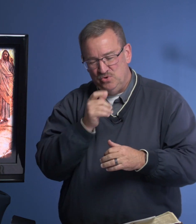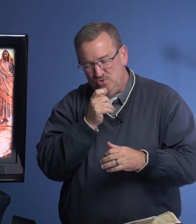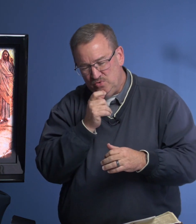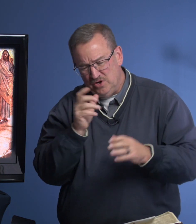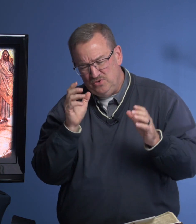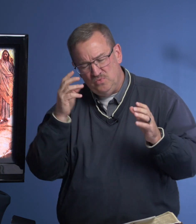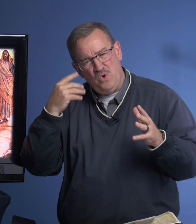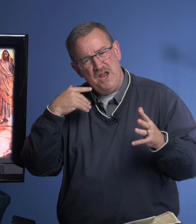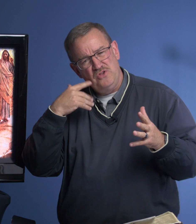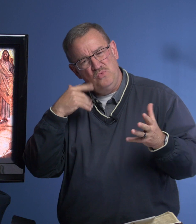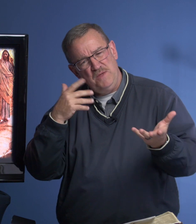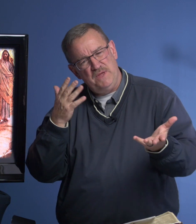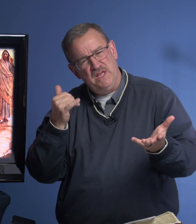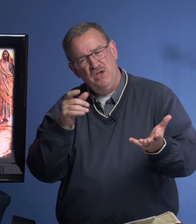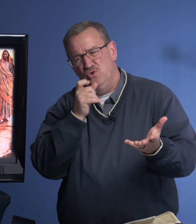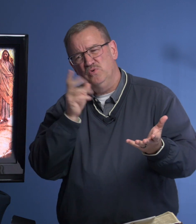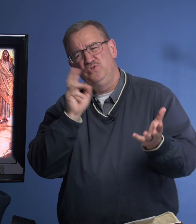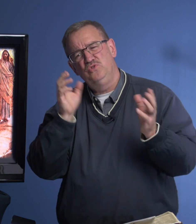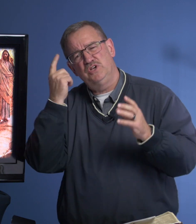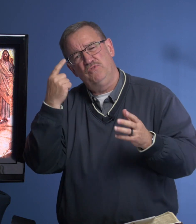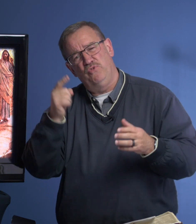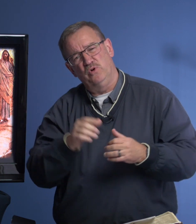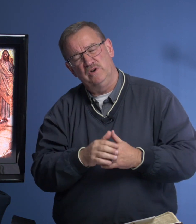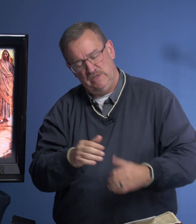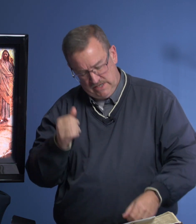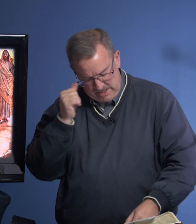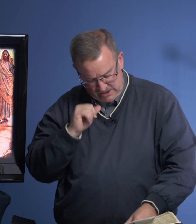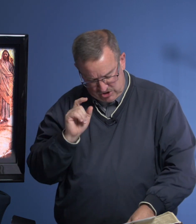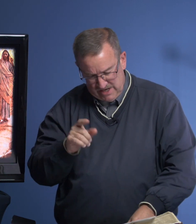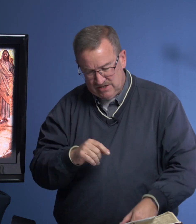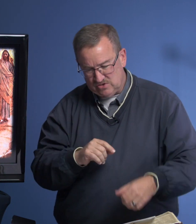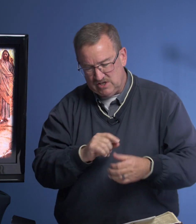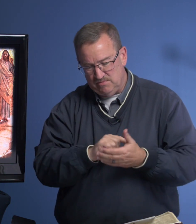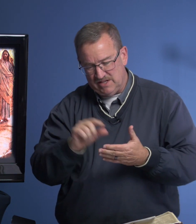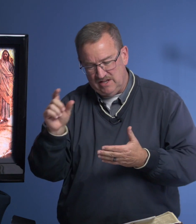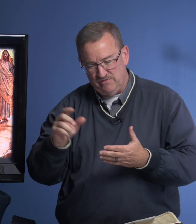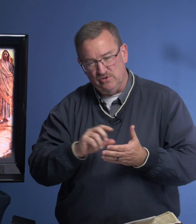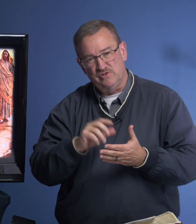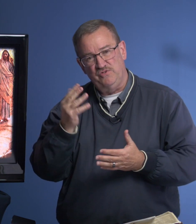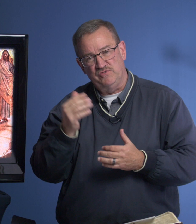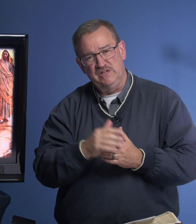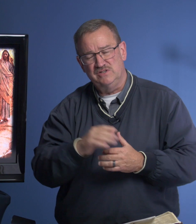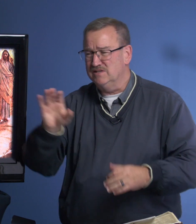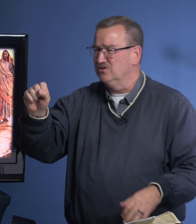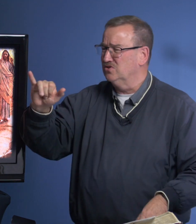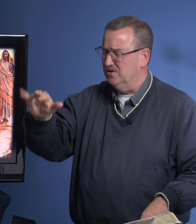Who are you? Why are you weeping? Who are you looking for? And she answers him at the end of verse 15. She said, Sir.